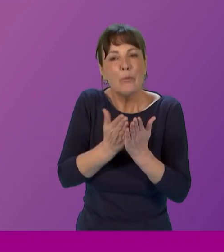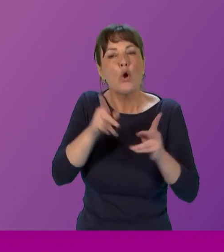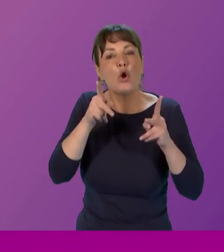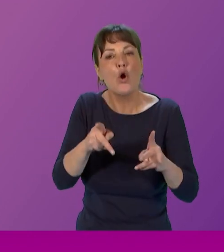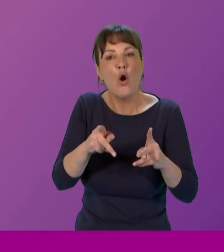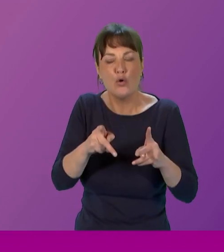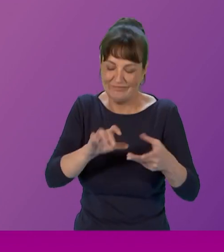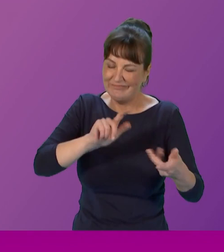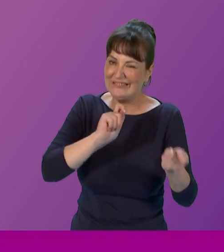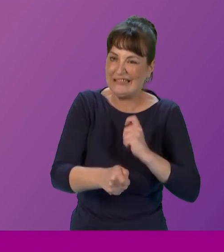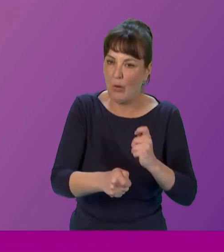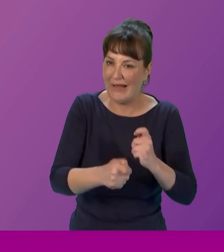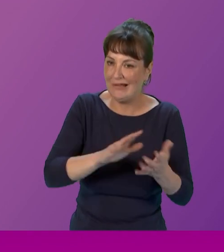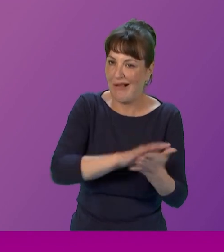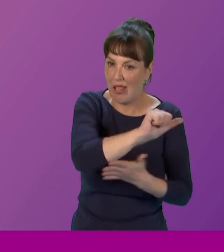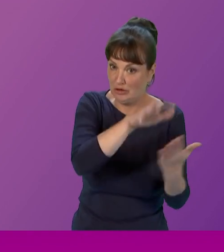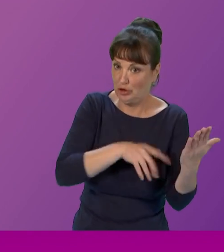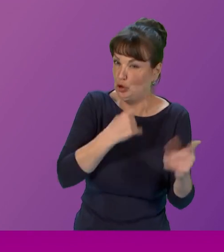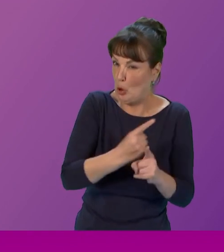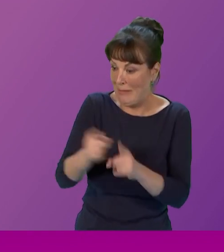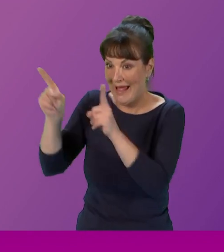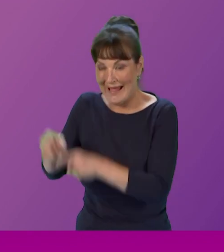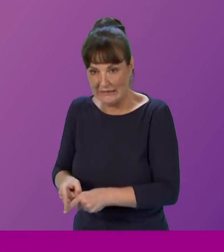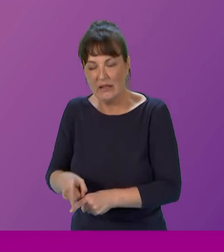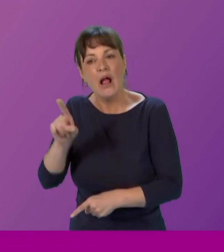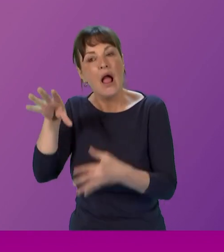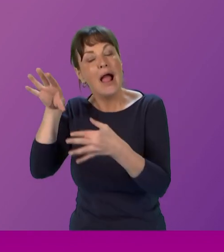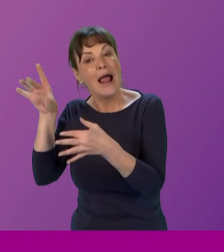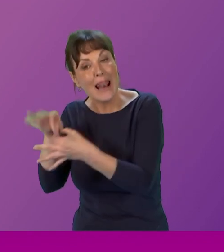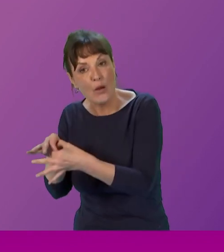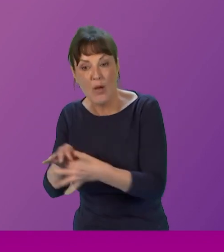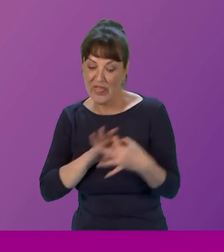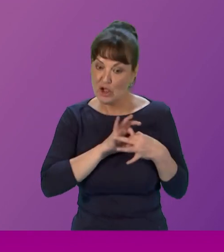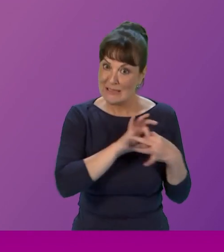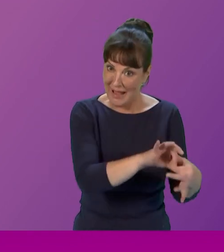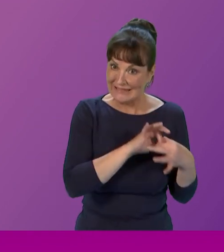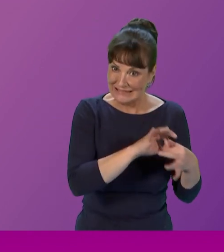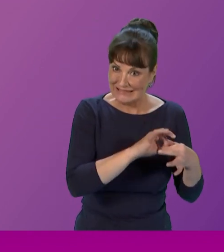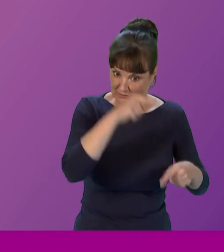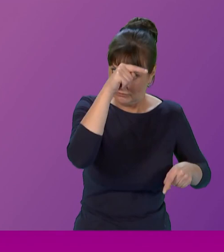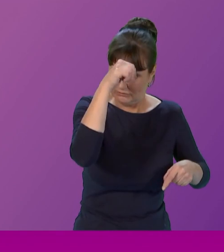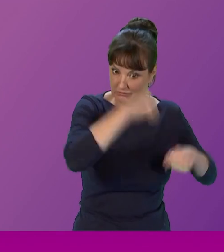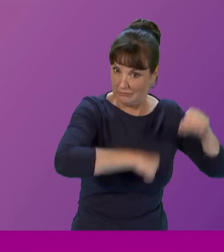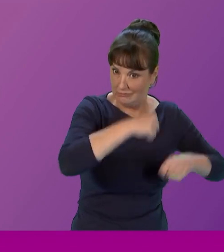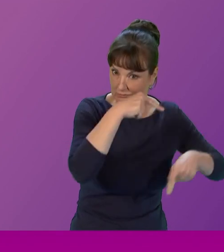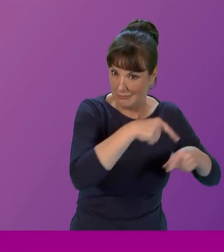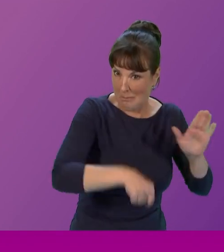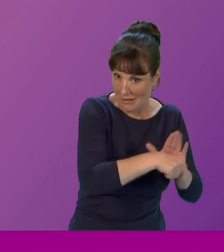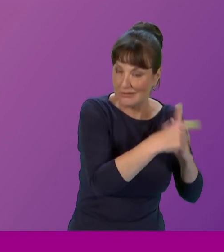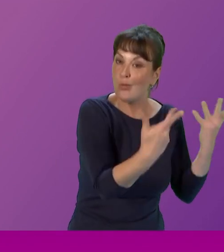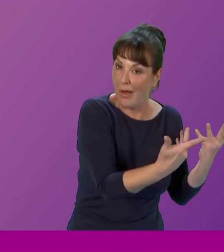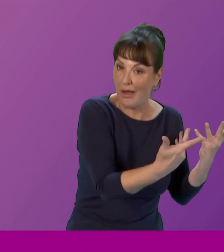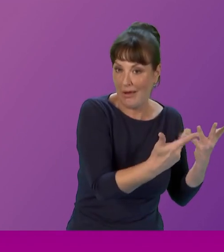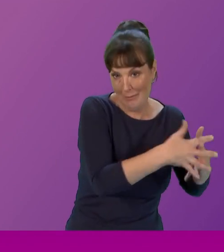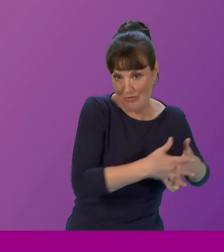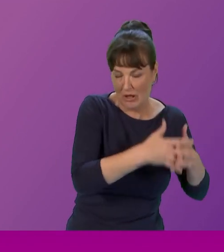cultures dowry murders in india with domestic violence murders in the united states she questions the ways in which